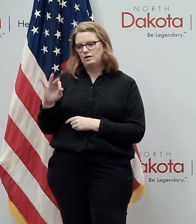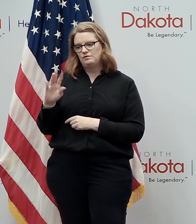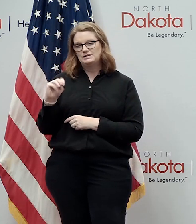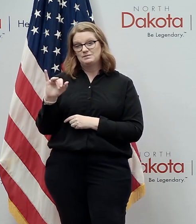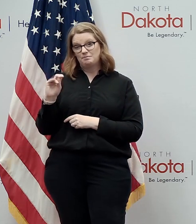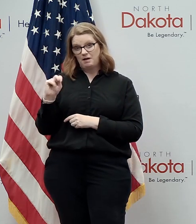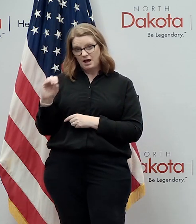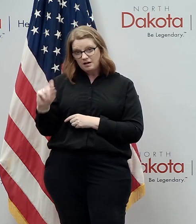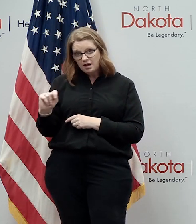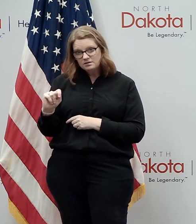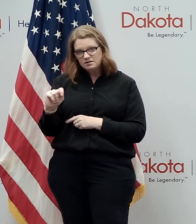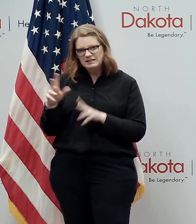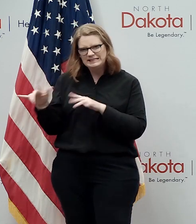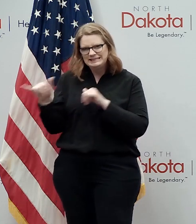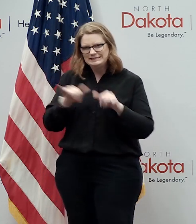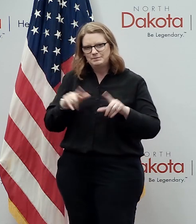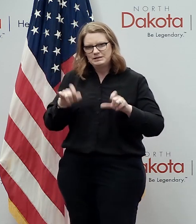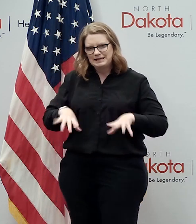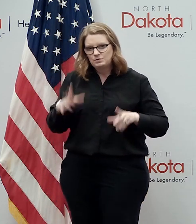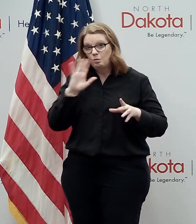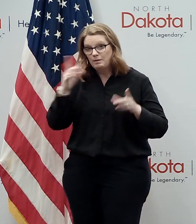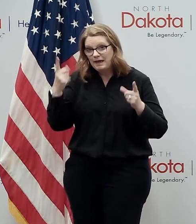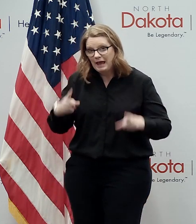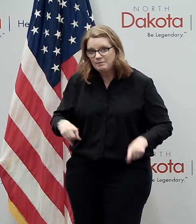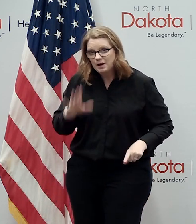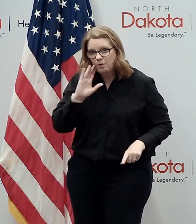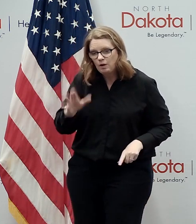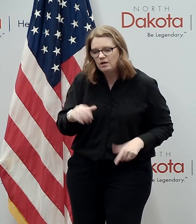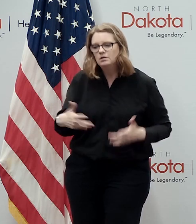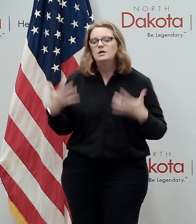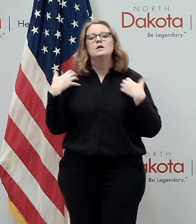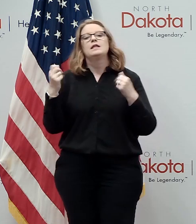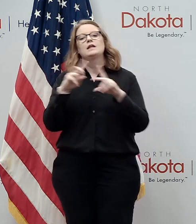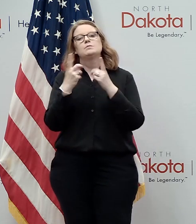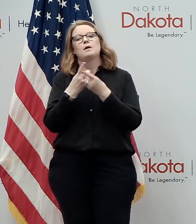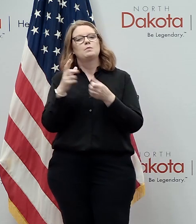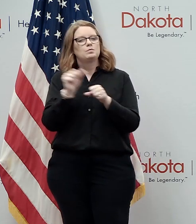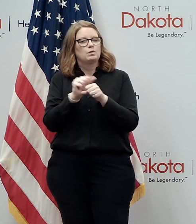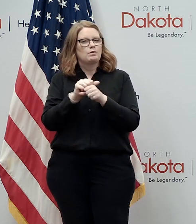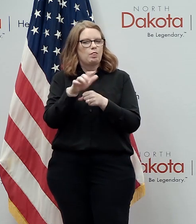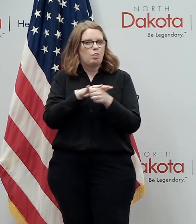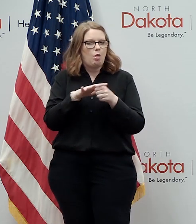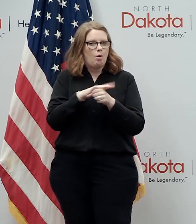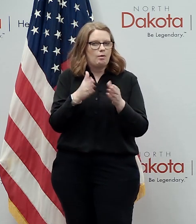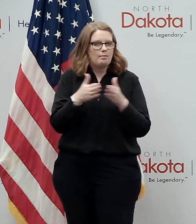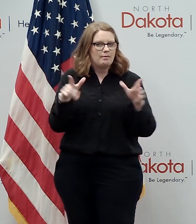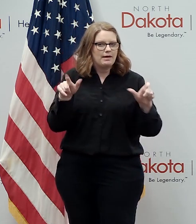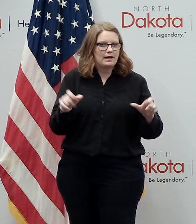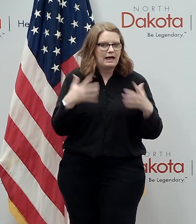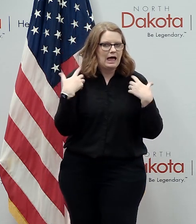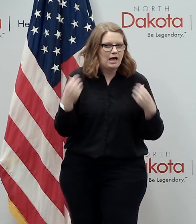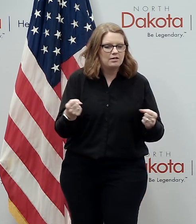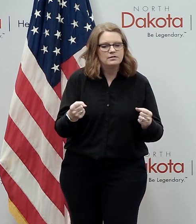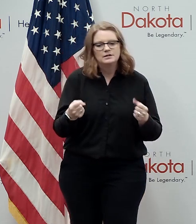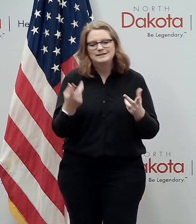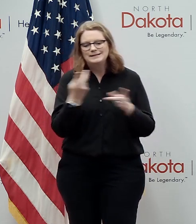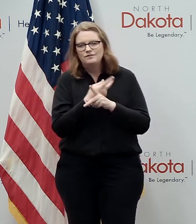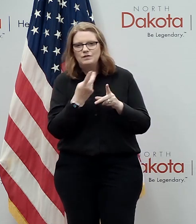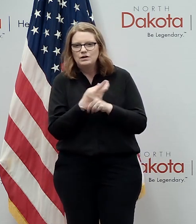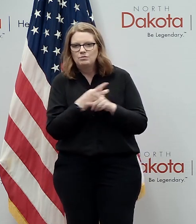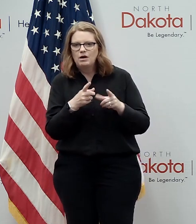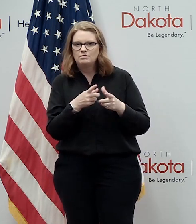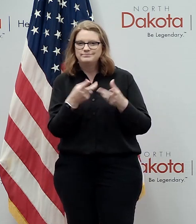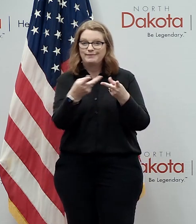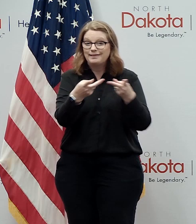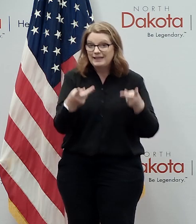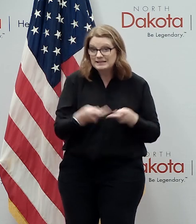similar tests will be coming uh health department is working with local public health units to determine testing locations in those three cities